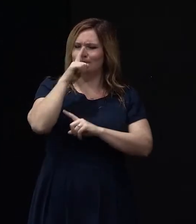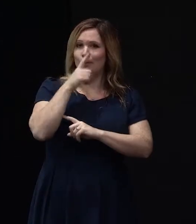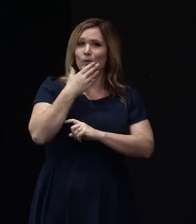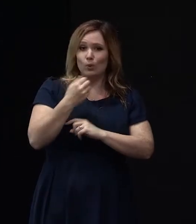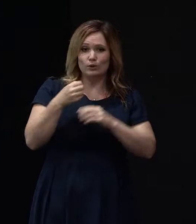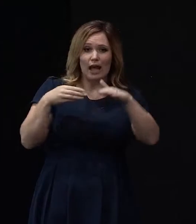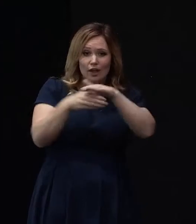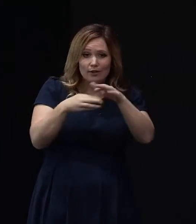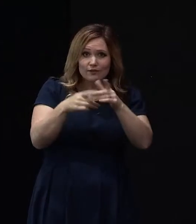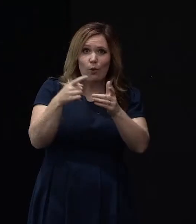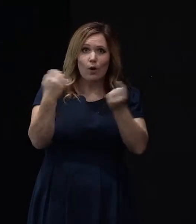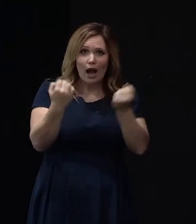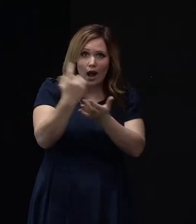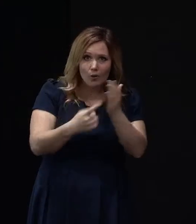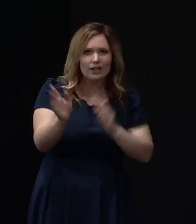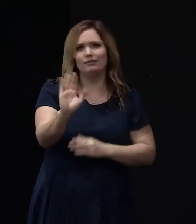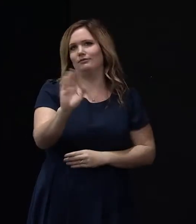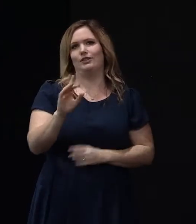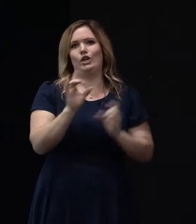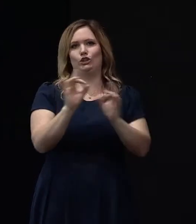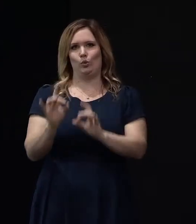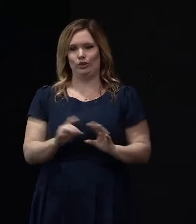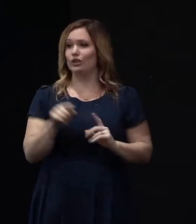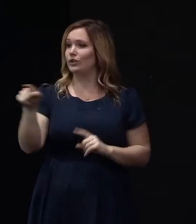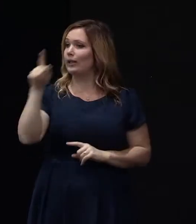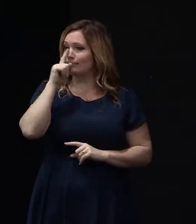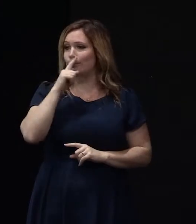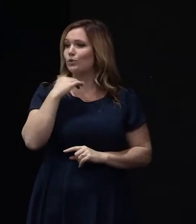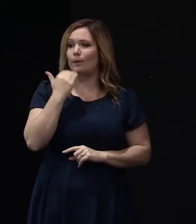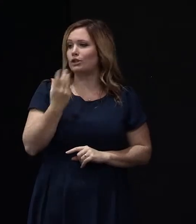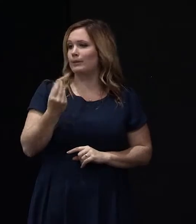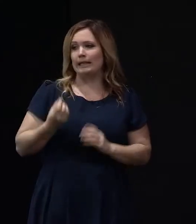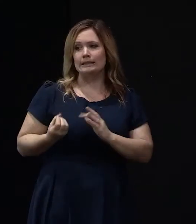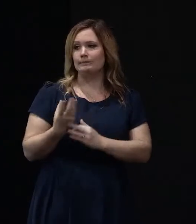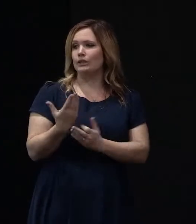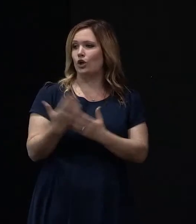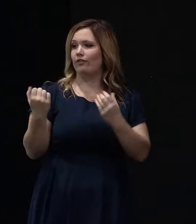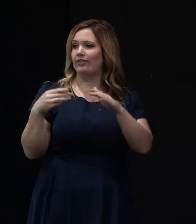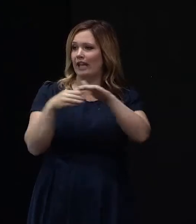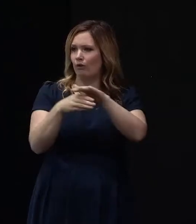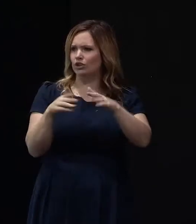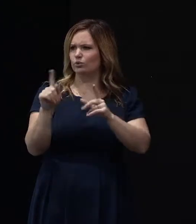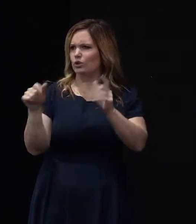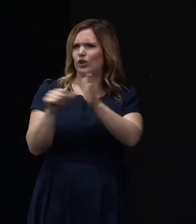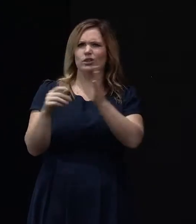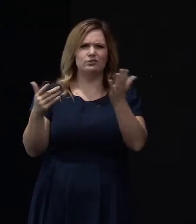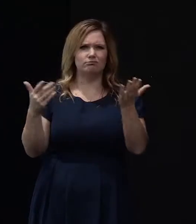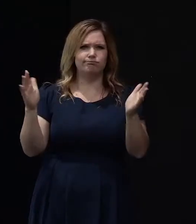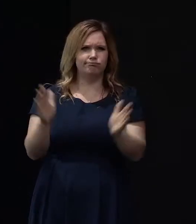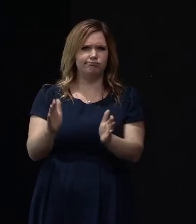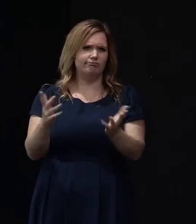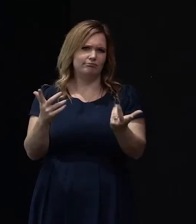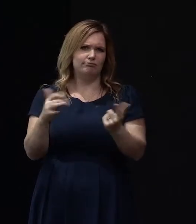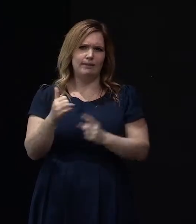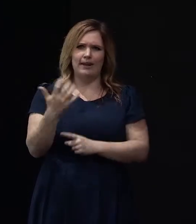And on this house, you see, what's happened is they didn't have to spend a lot of money on a garage. You know, what would it cost for a garage? I suppose it's going to add another